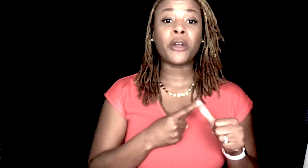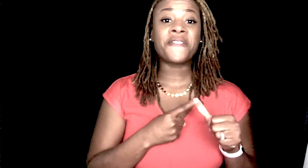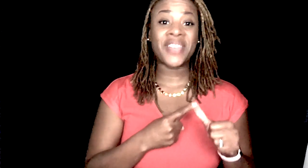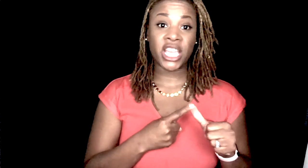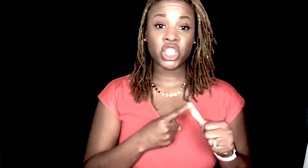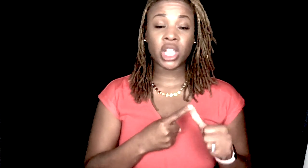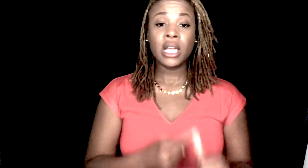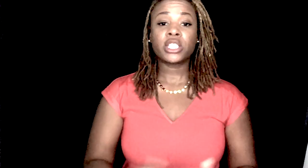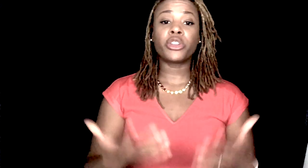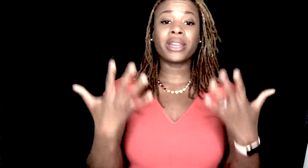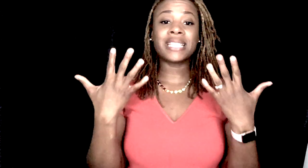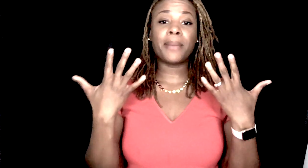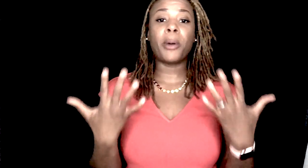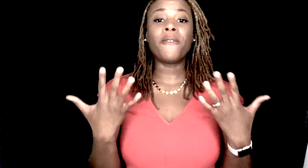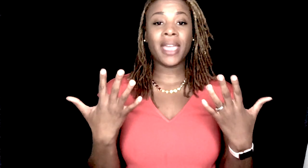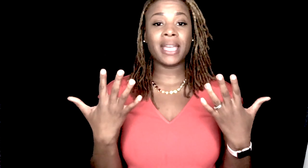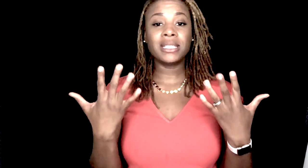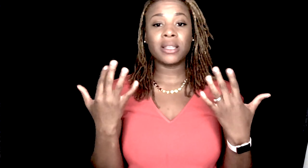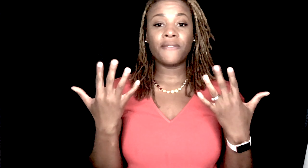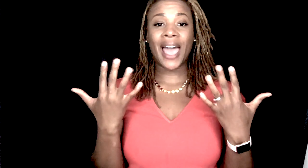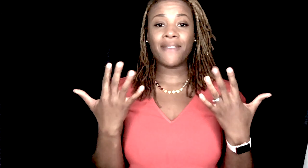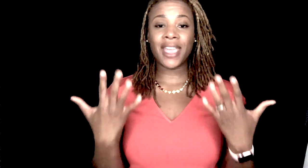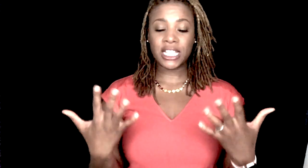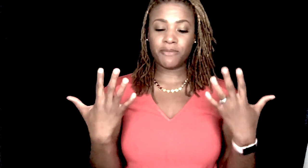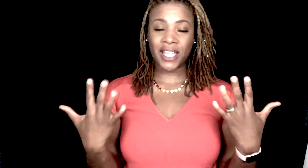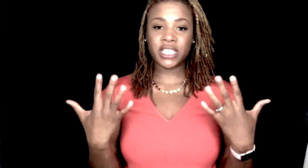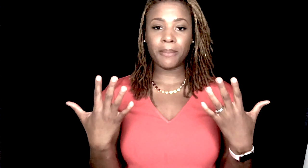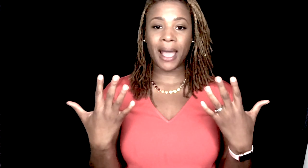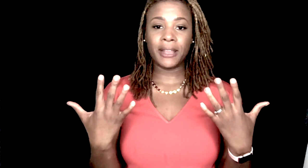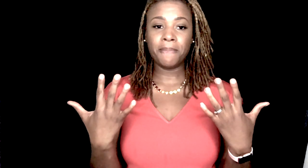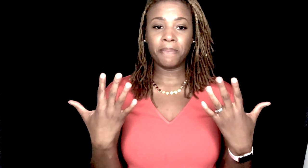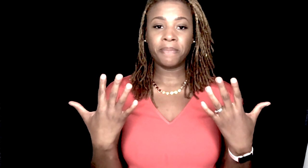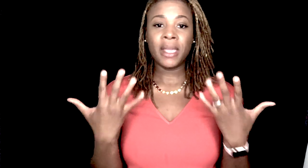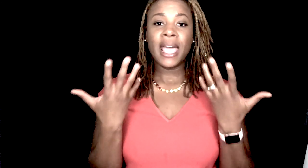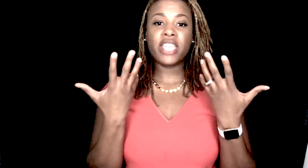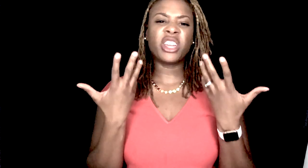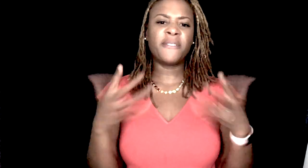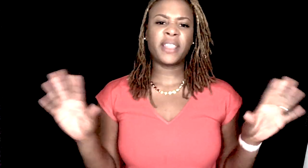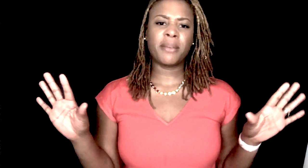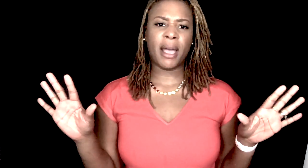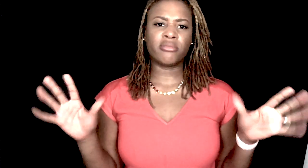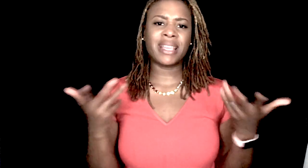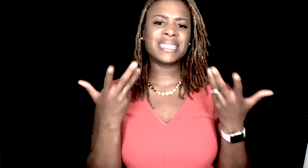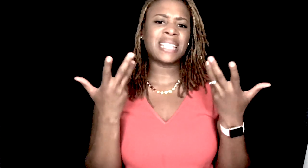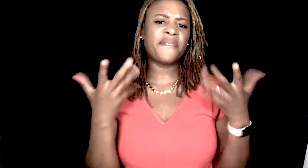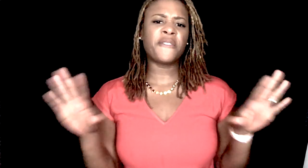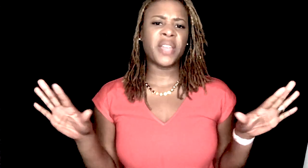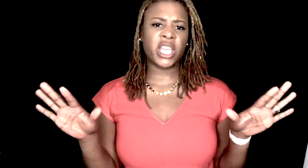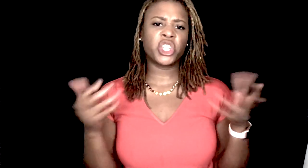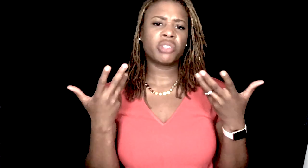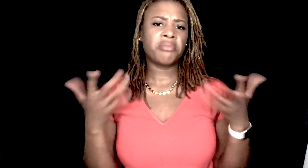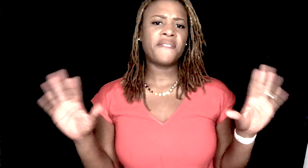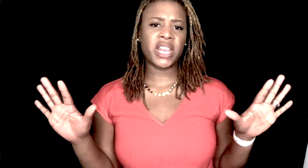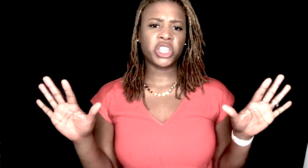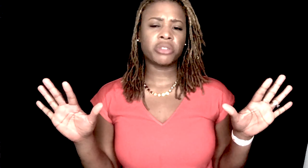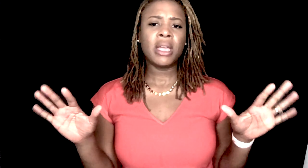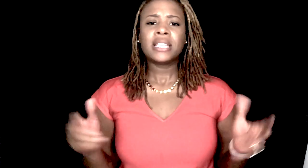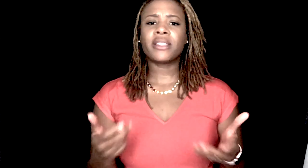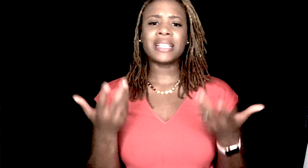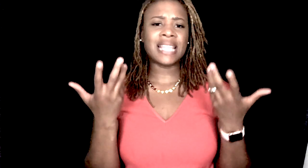finished. So, you're going to take both hands, five hands facing your body, and you're going to fling them out. That's the sign for finish. Finish. So, that sign